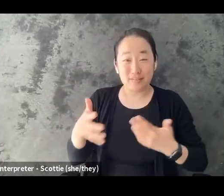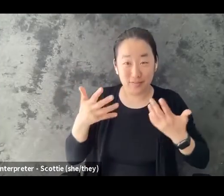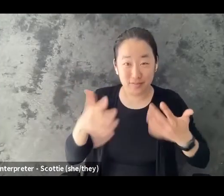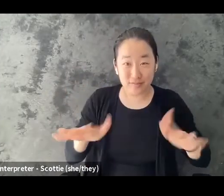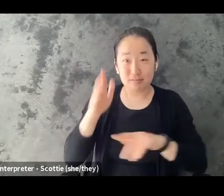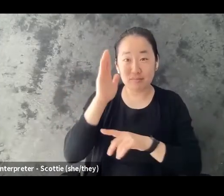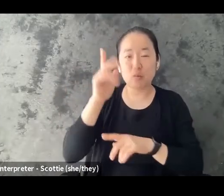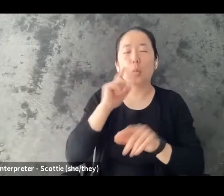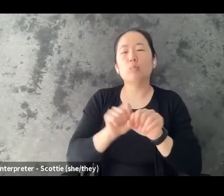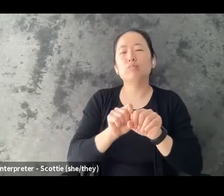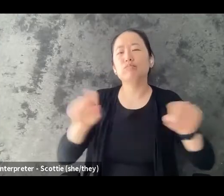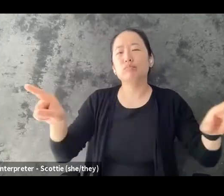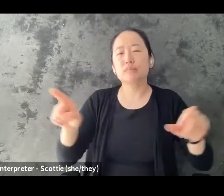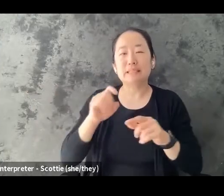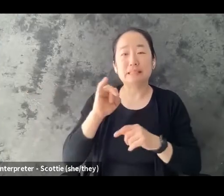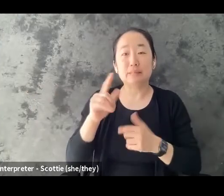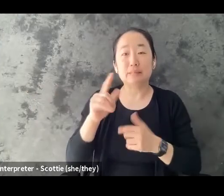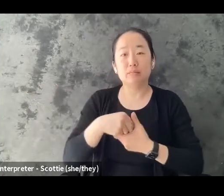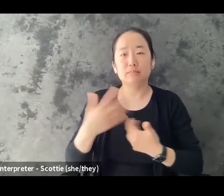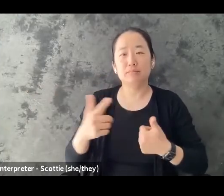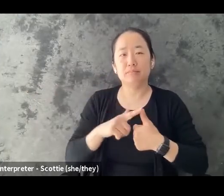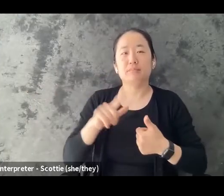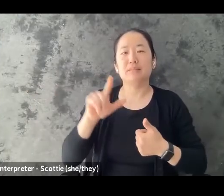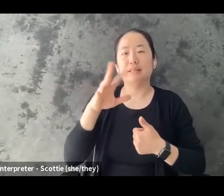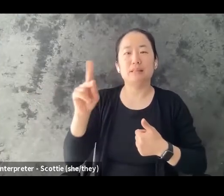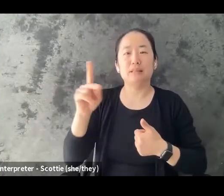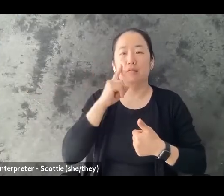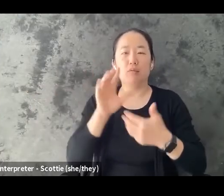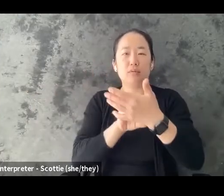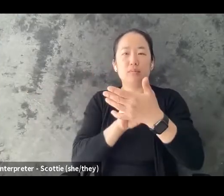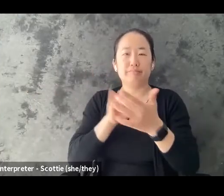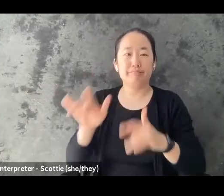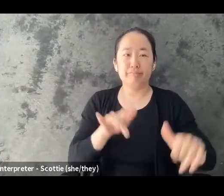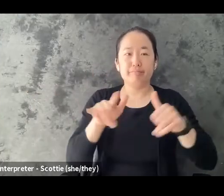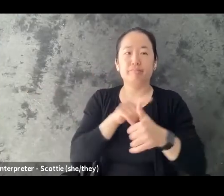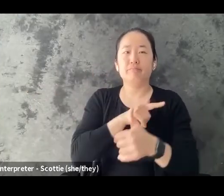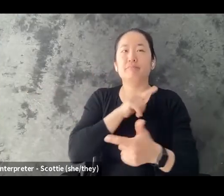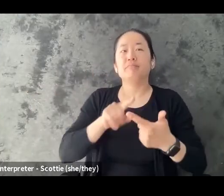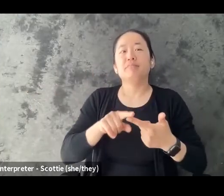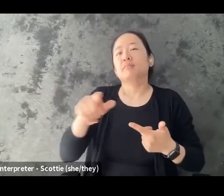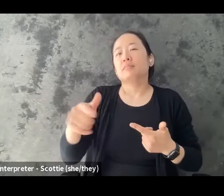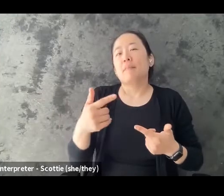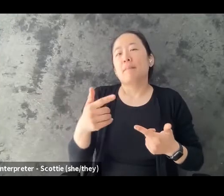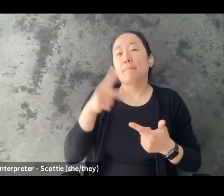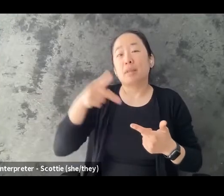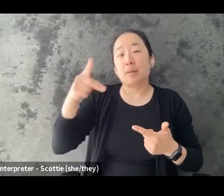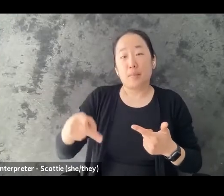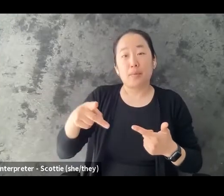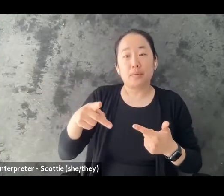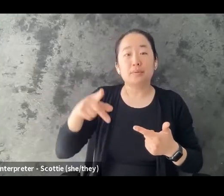the link to the recording of the webinar, PowerPoint slides, resources, a survey, and how to request a certificate of attendance that can